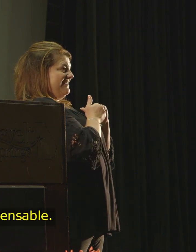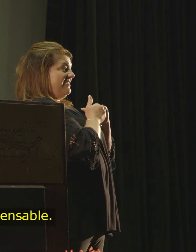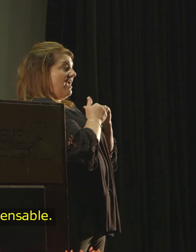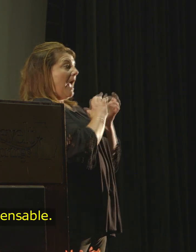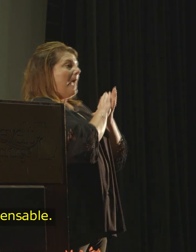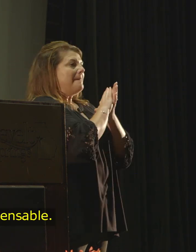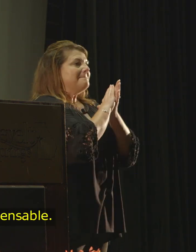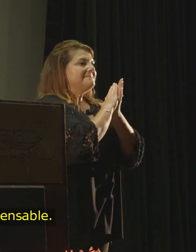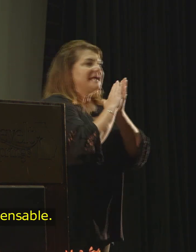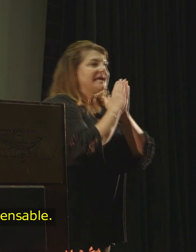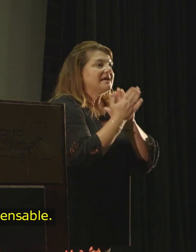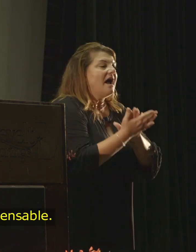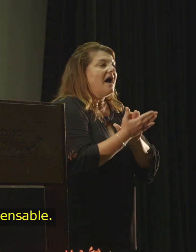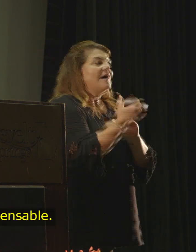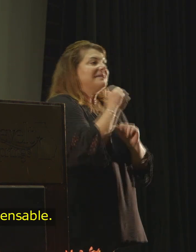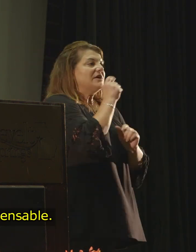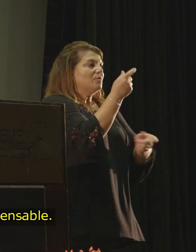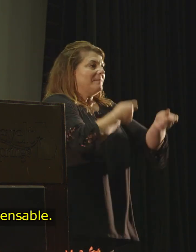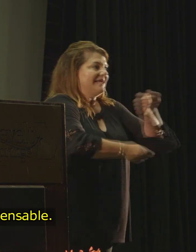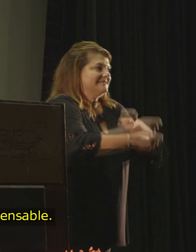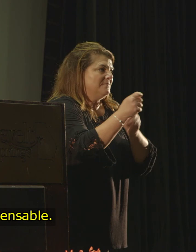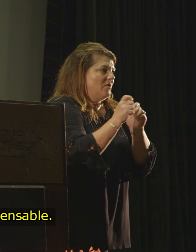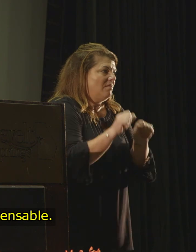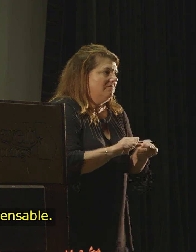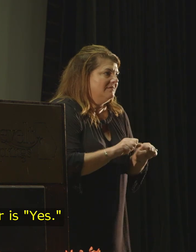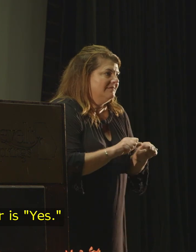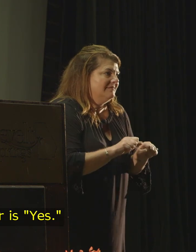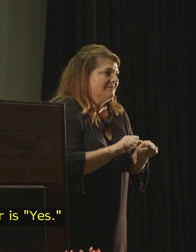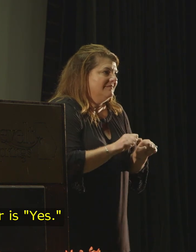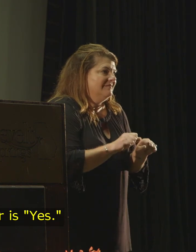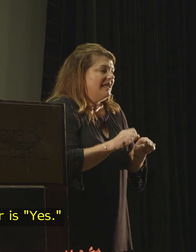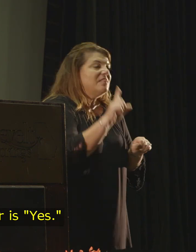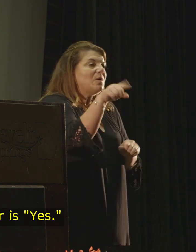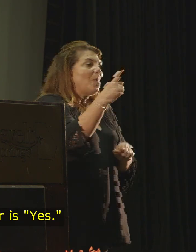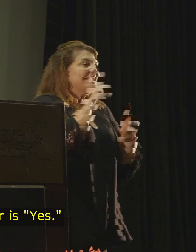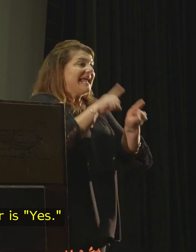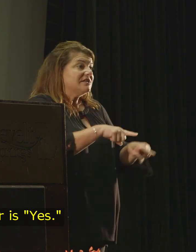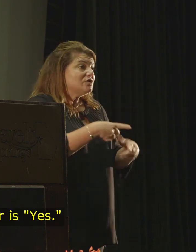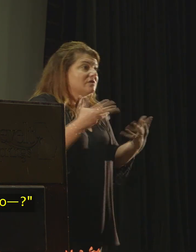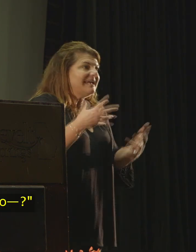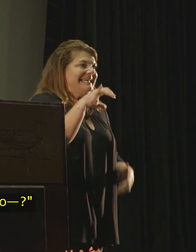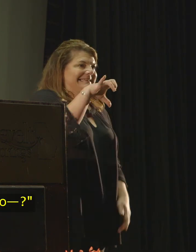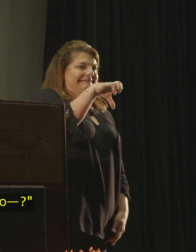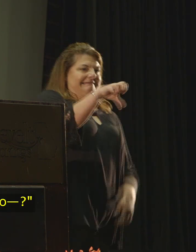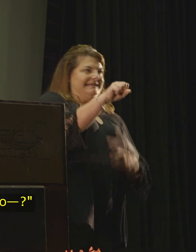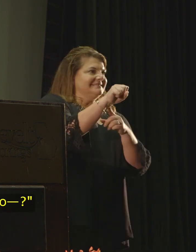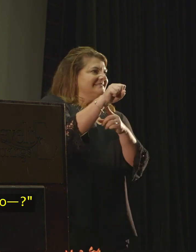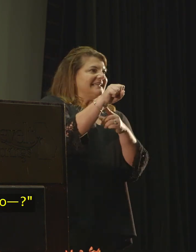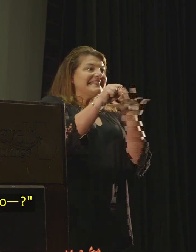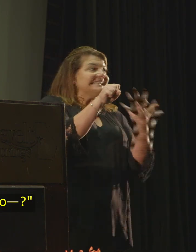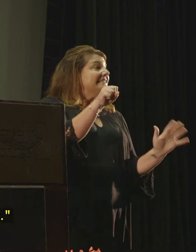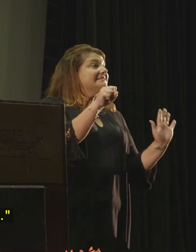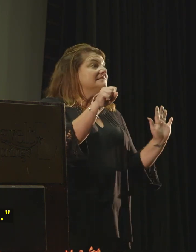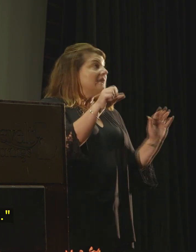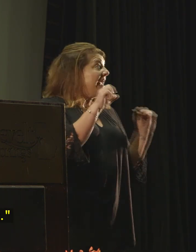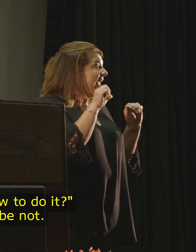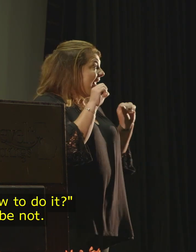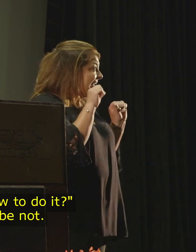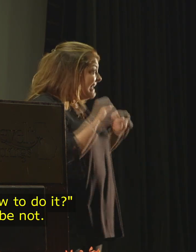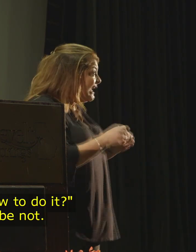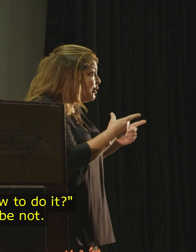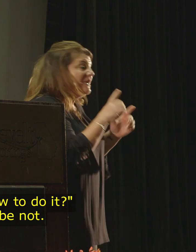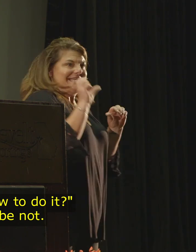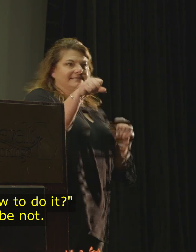Become indispensable. Become indispensable. The only answer is yes. Can you do? Yes. I'll do it.